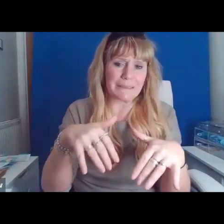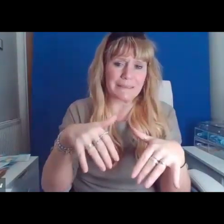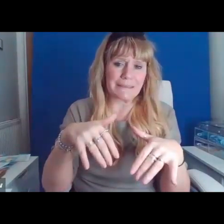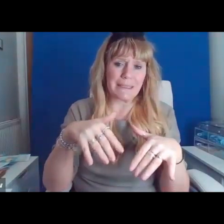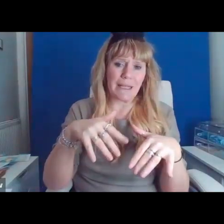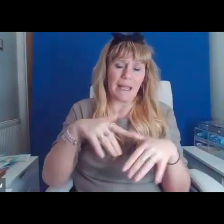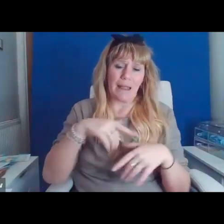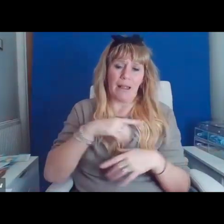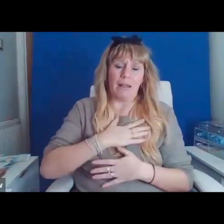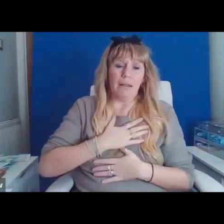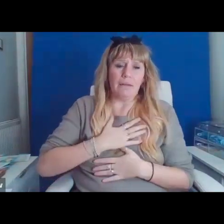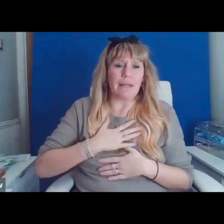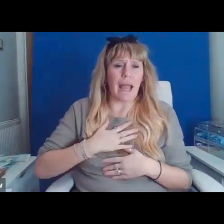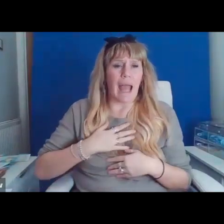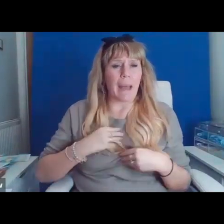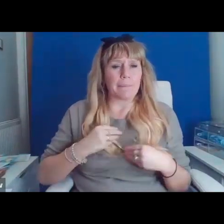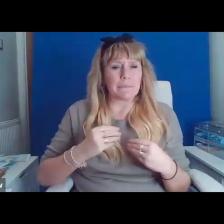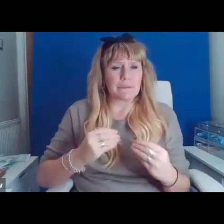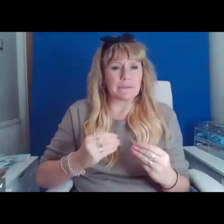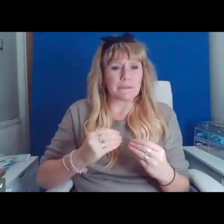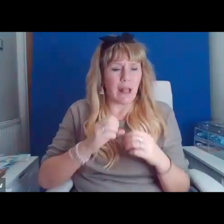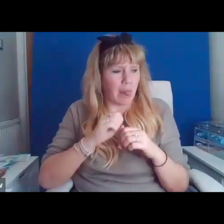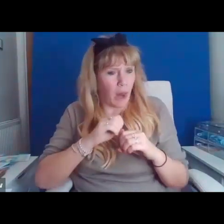that lost its appeal.